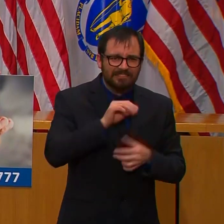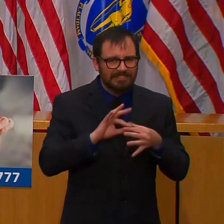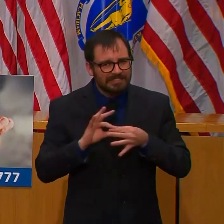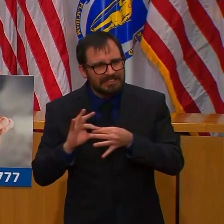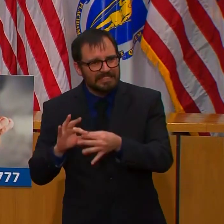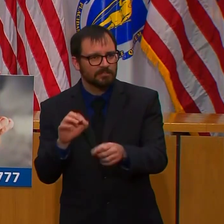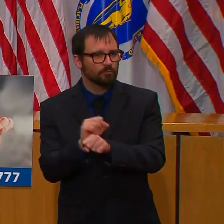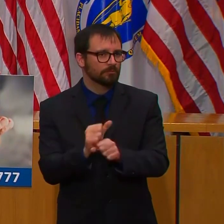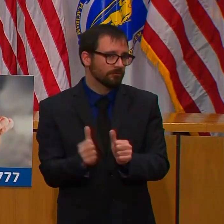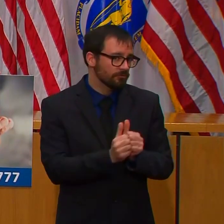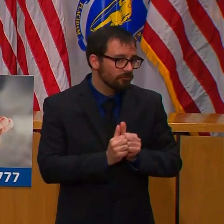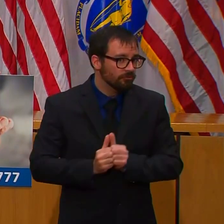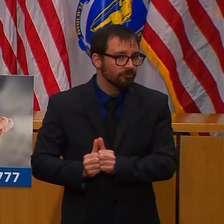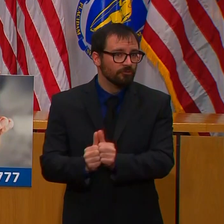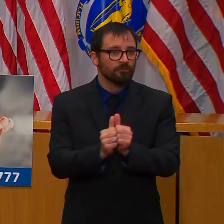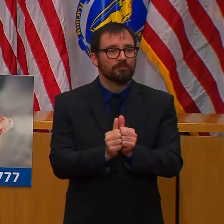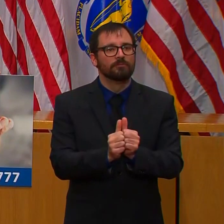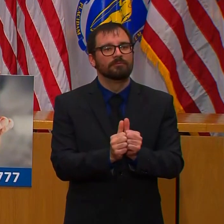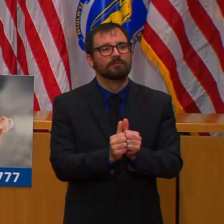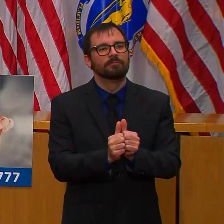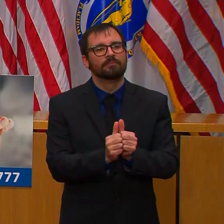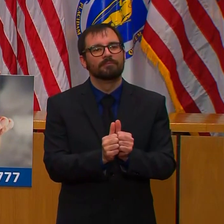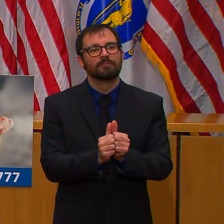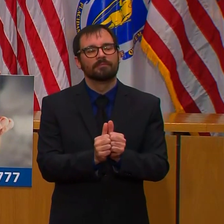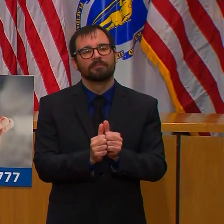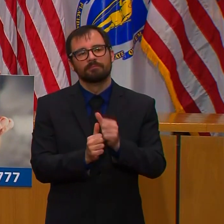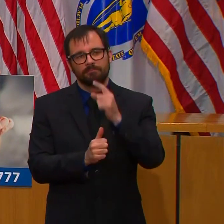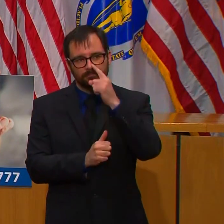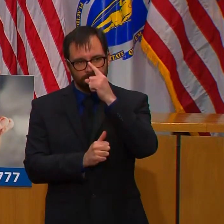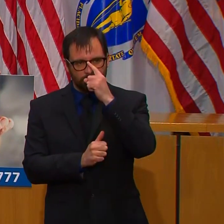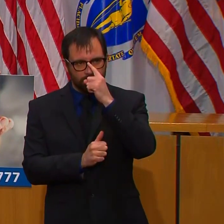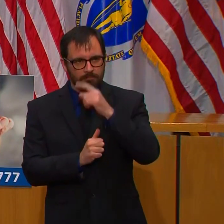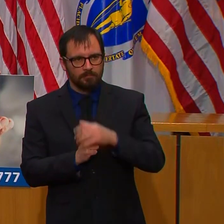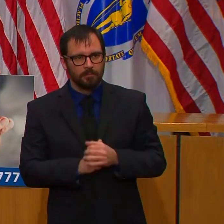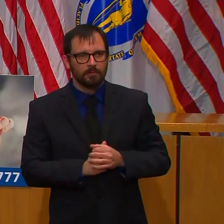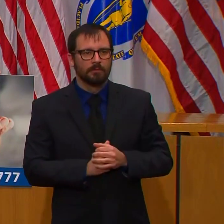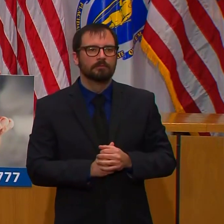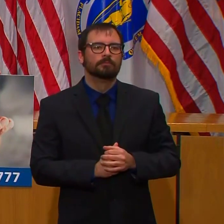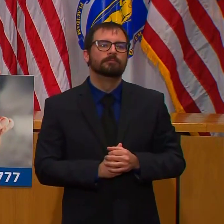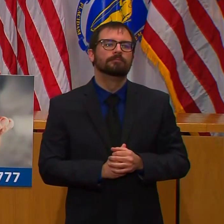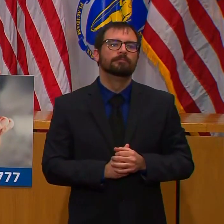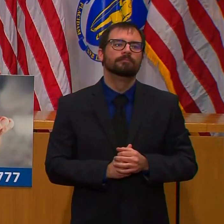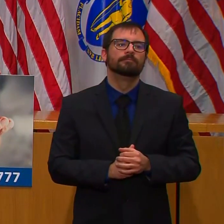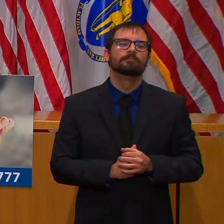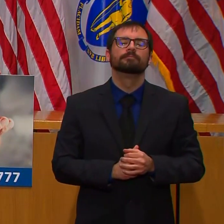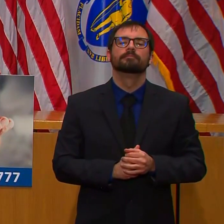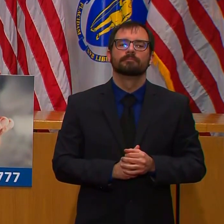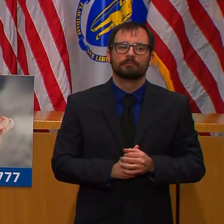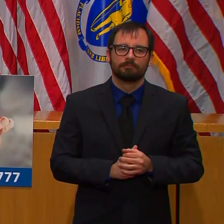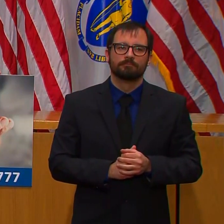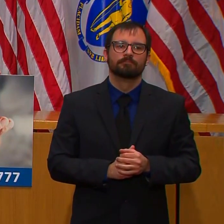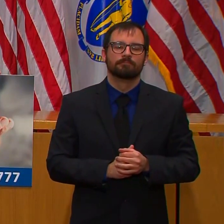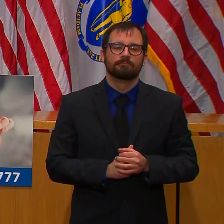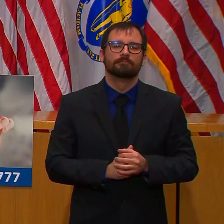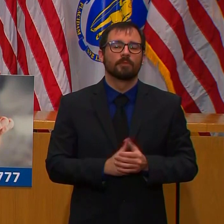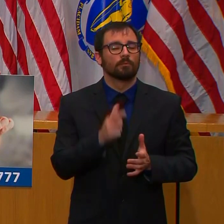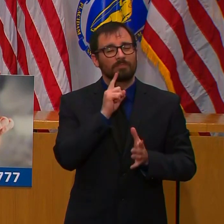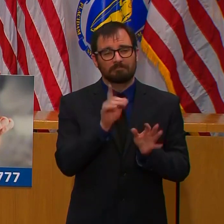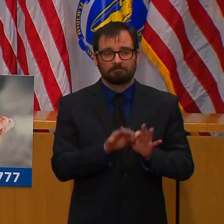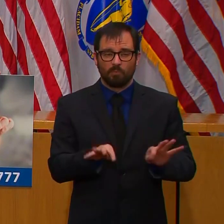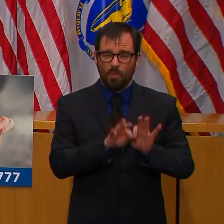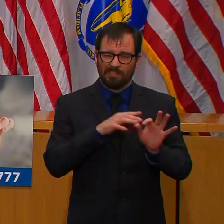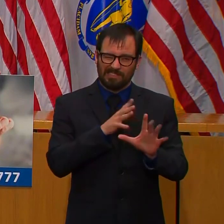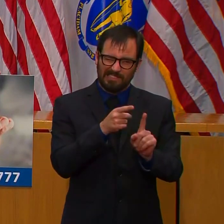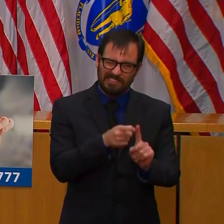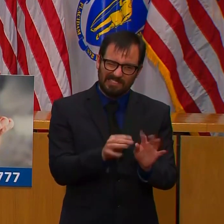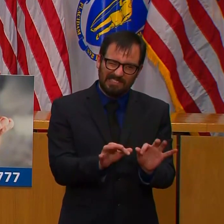pointing out how important it is, how purposeful it is, that we all take seriously these issues associated